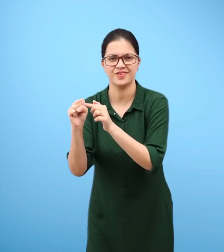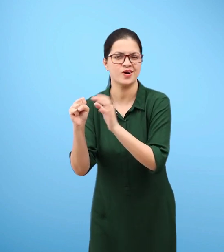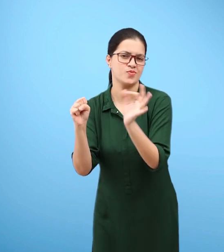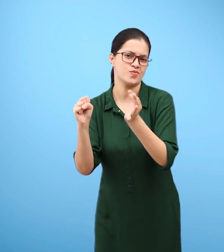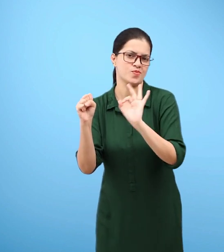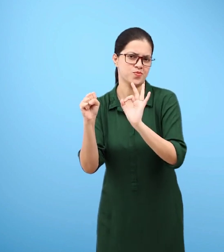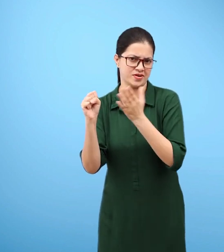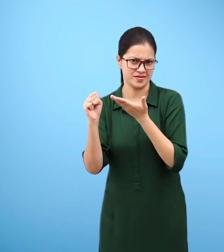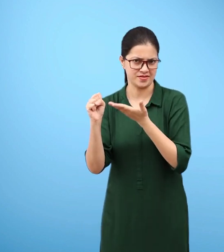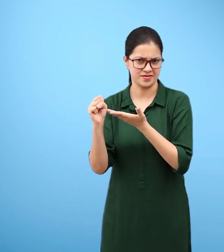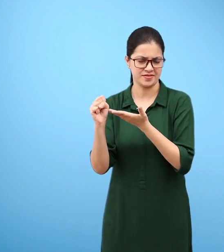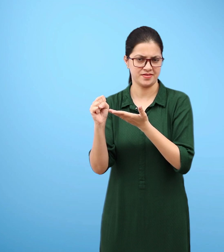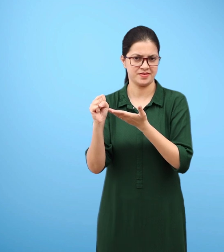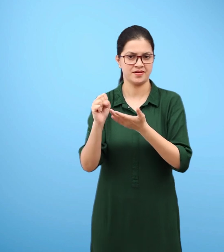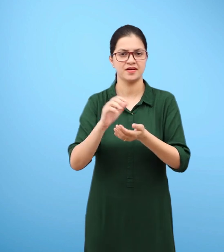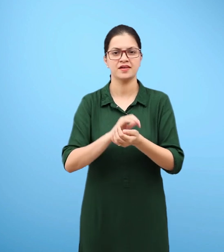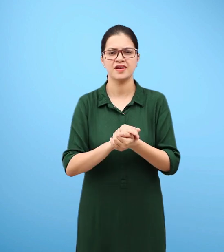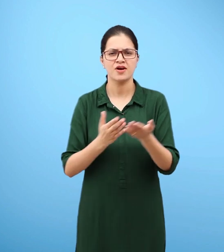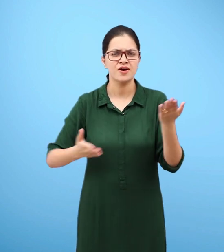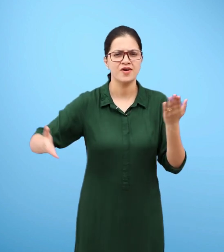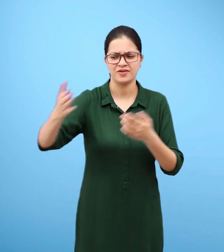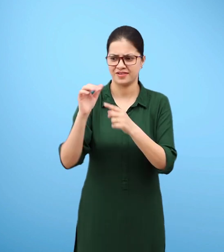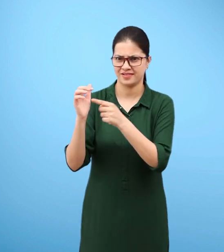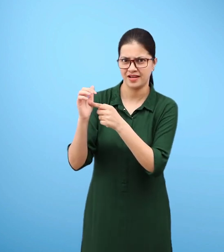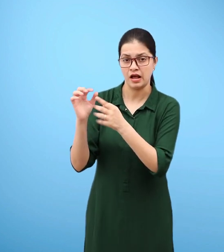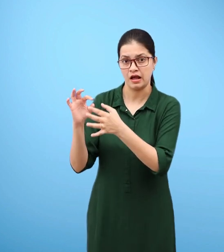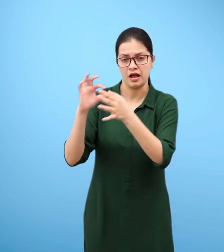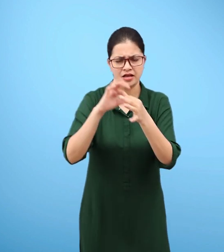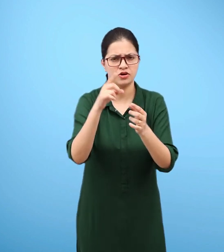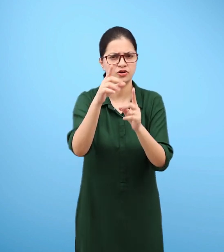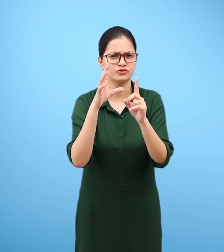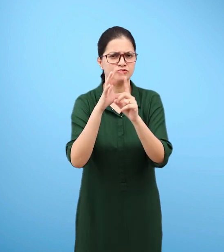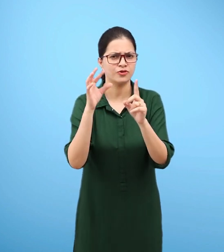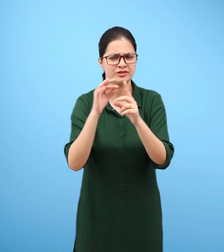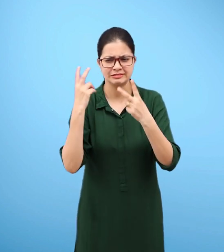Nothing Try the following activity to find out